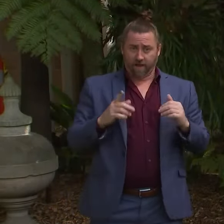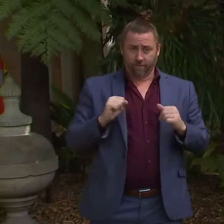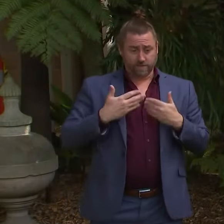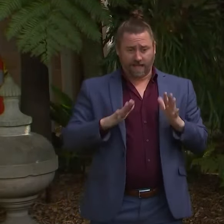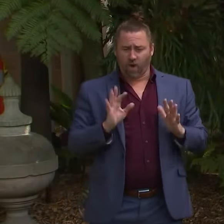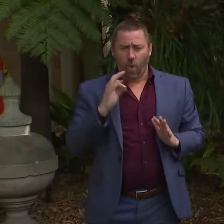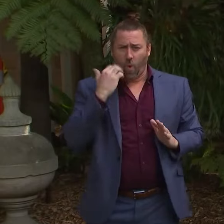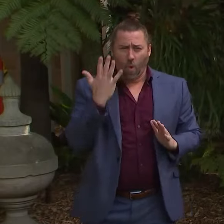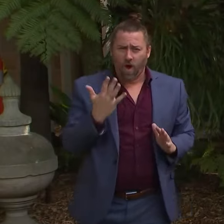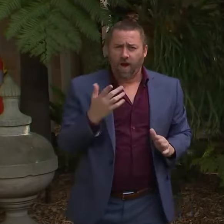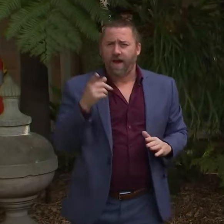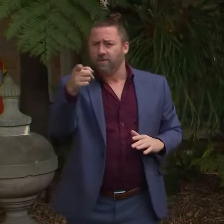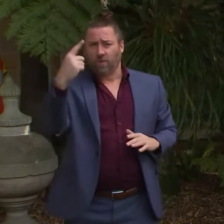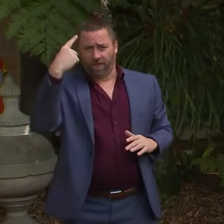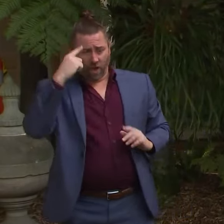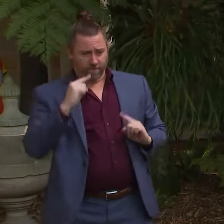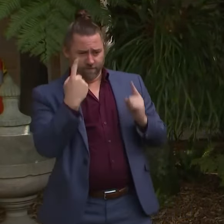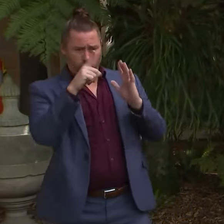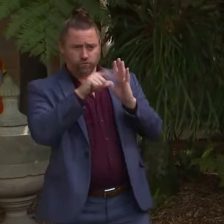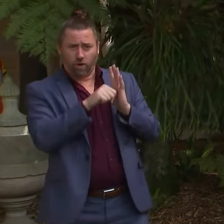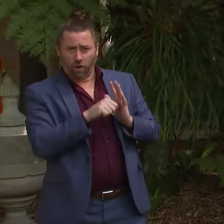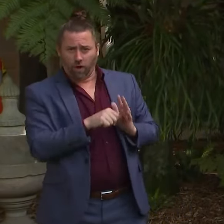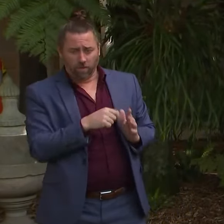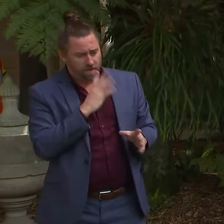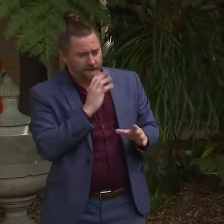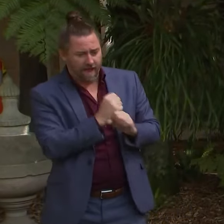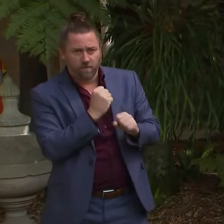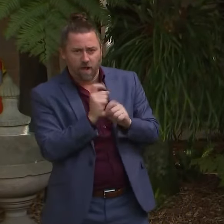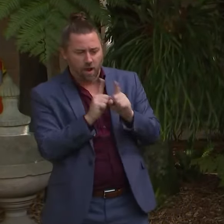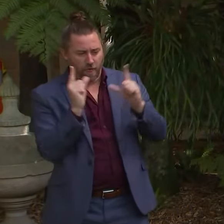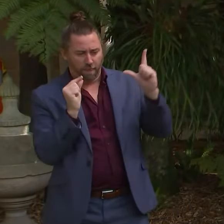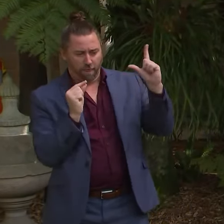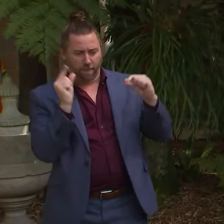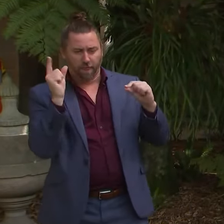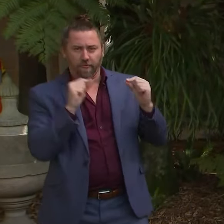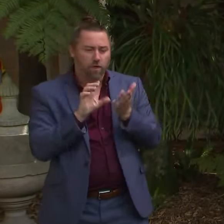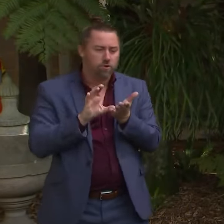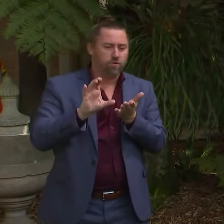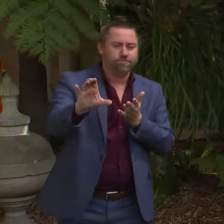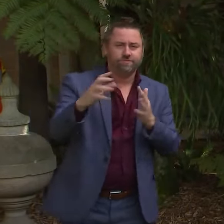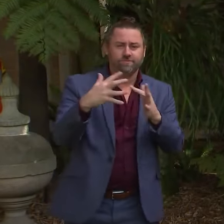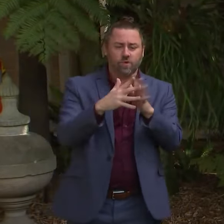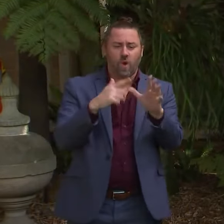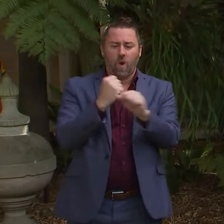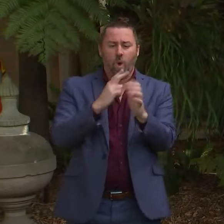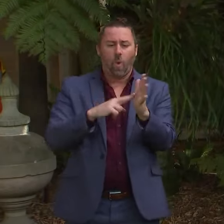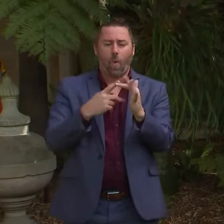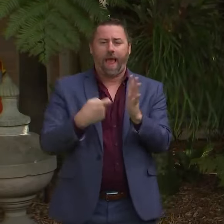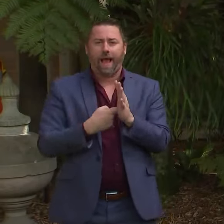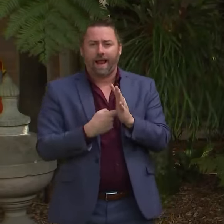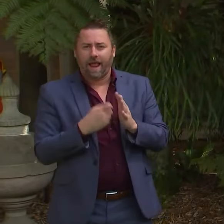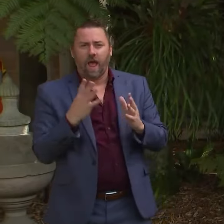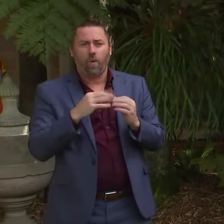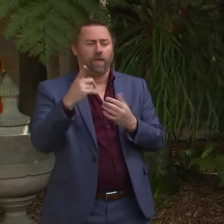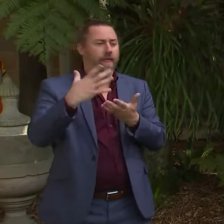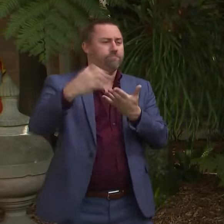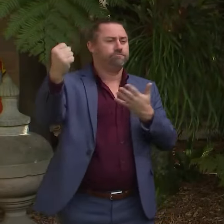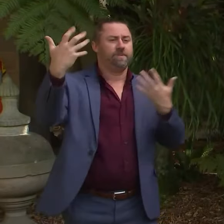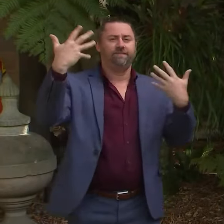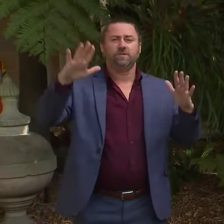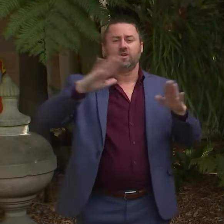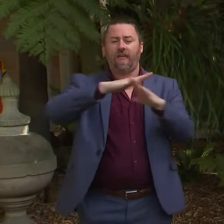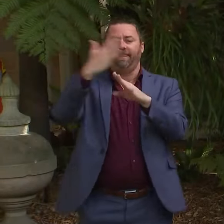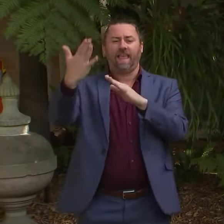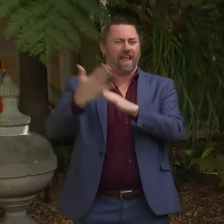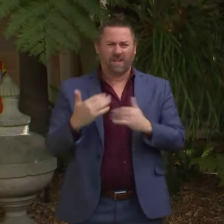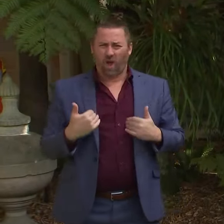is the first time a government is investing in a capital infrastructure that they ultimately don't end up owning. We